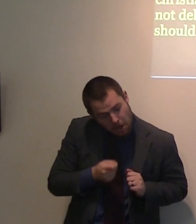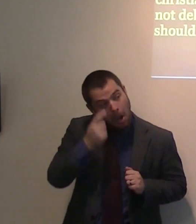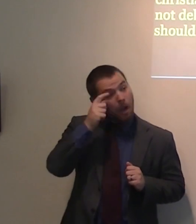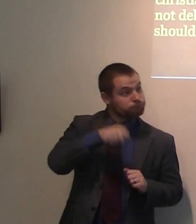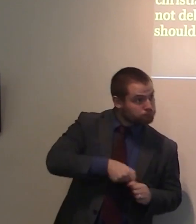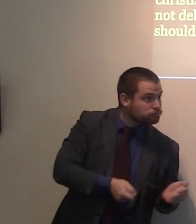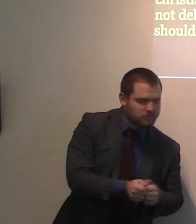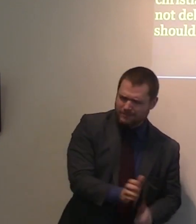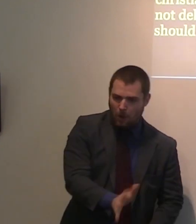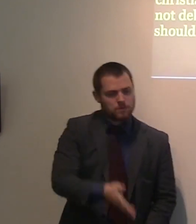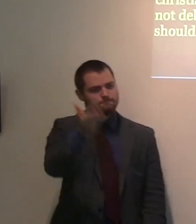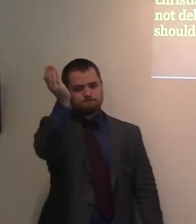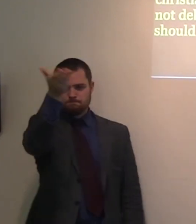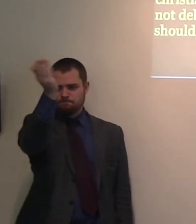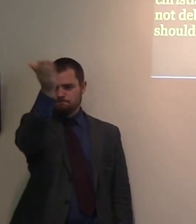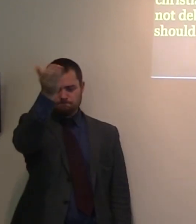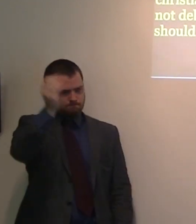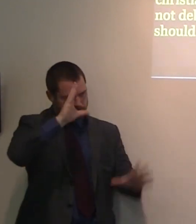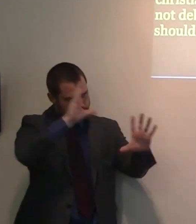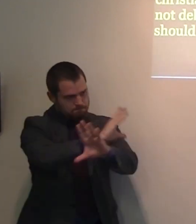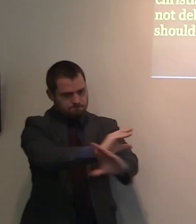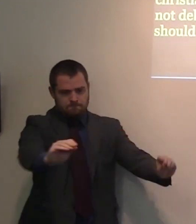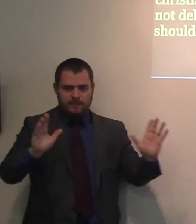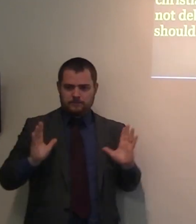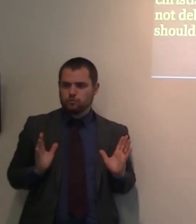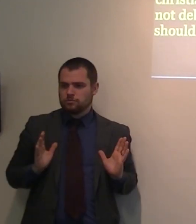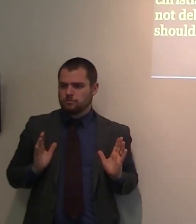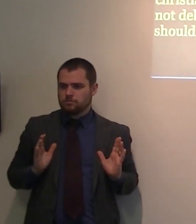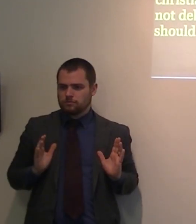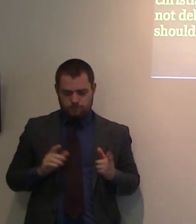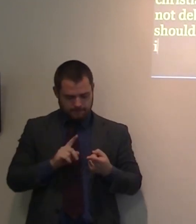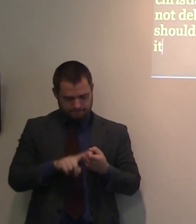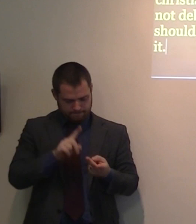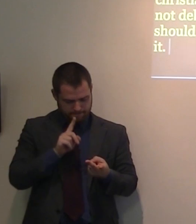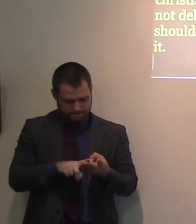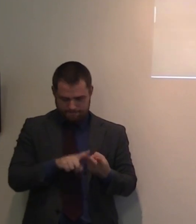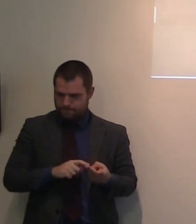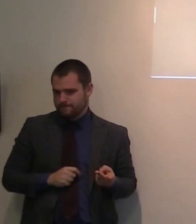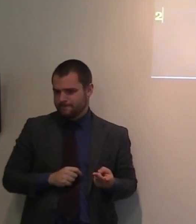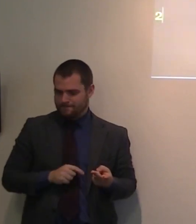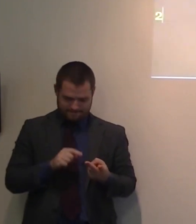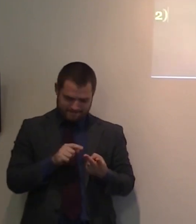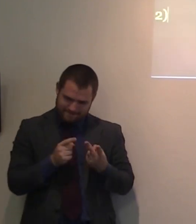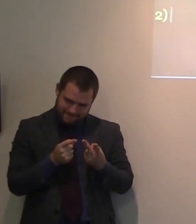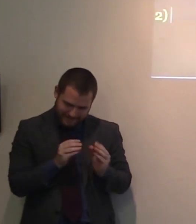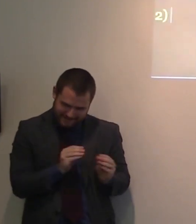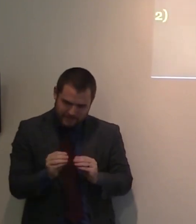Second application. Keep yourself away from sin. Keep yourself away